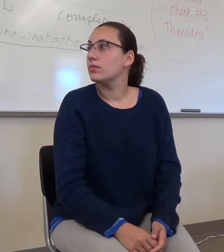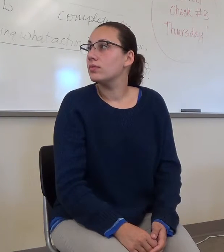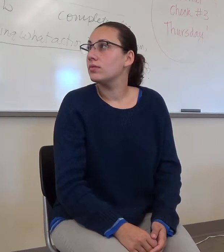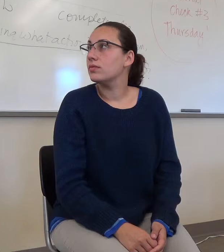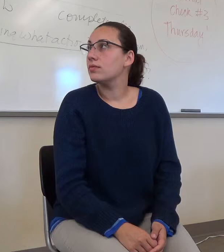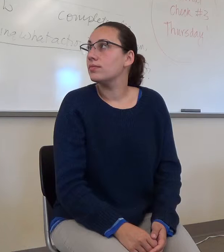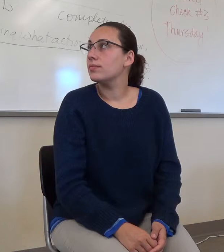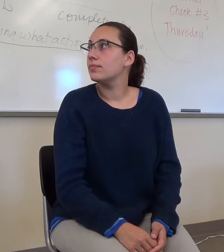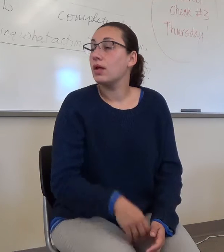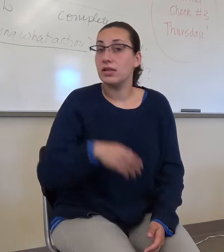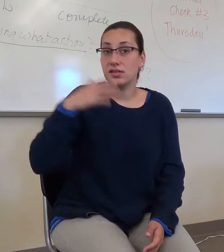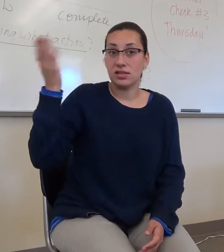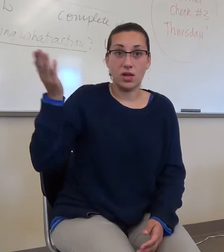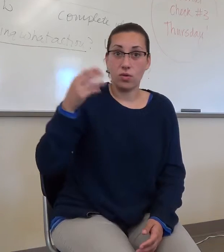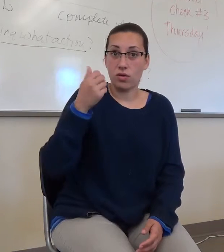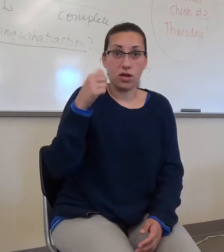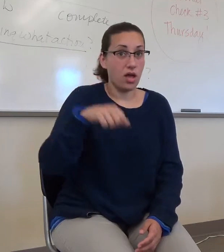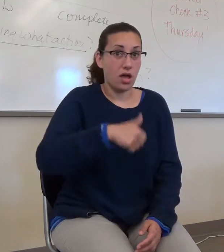Is there any other example?